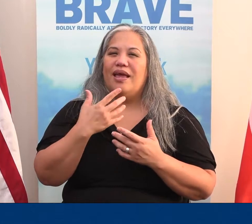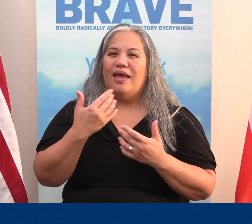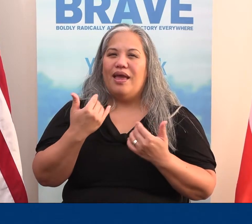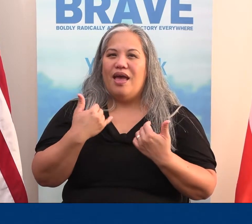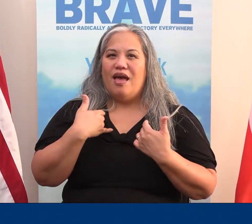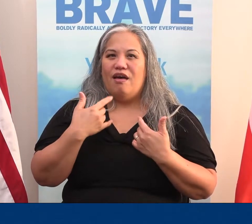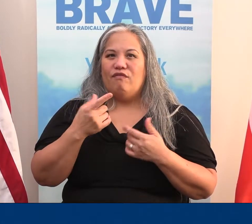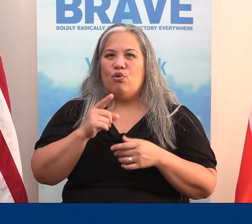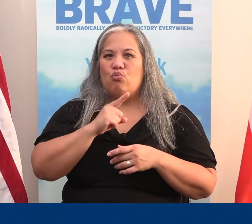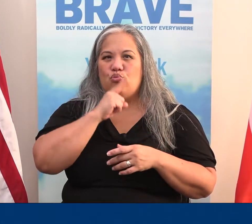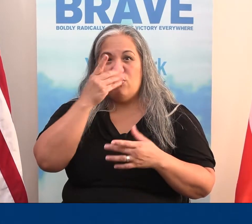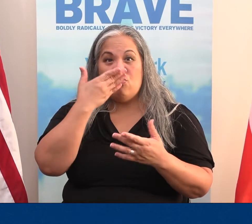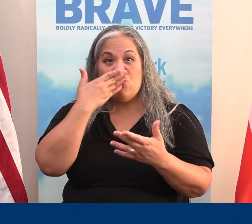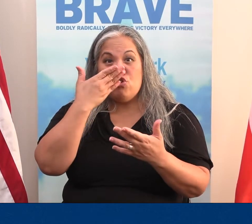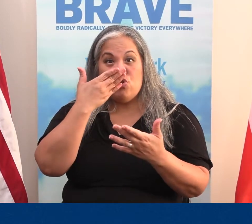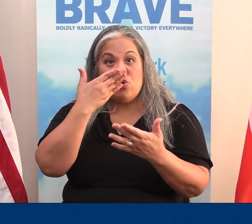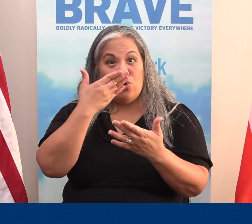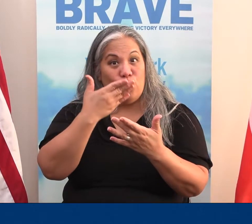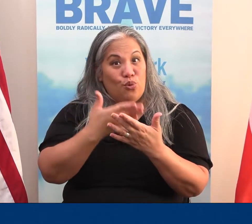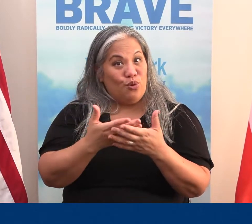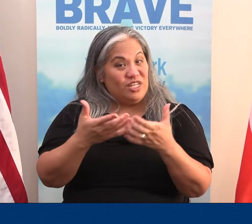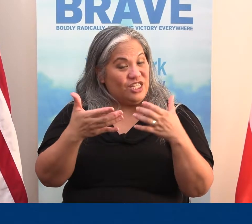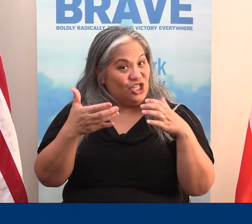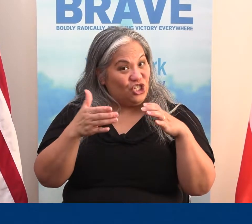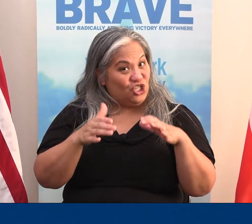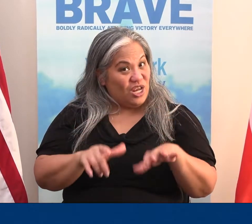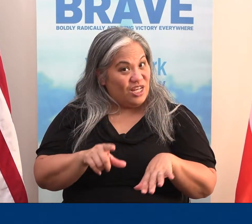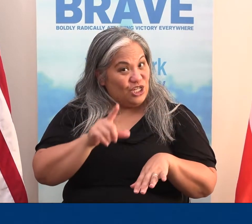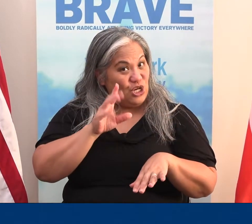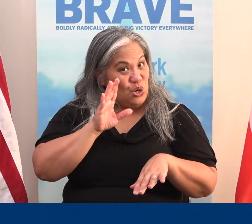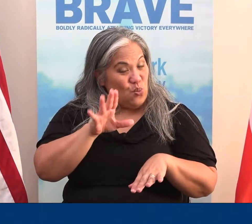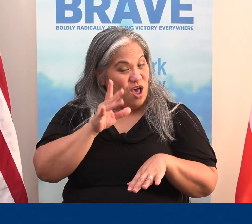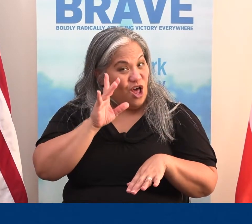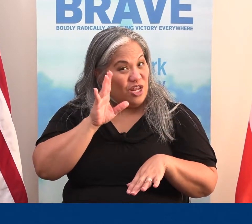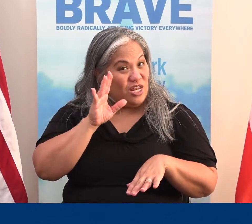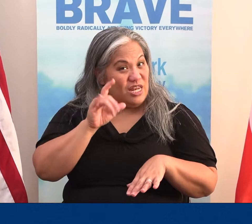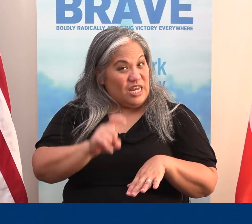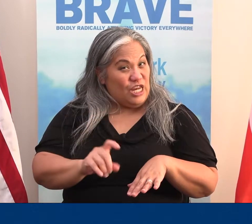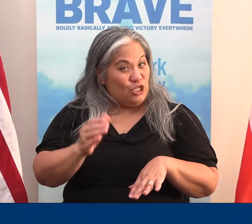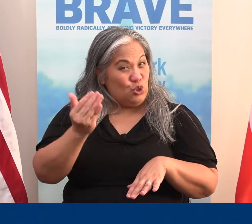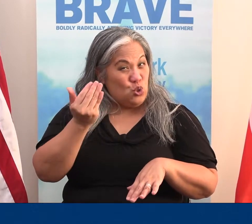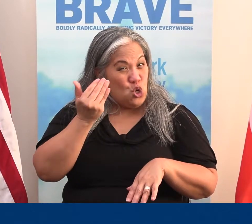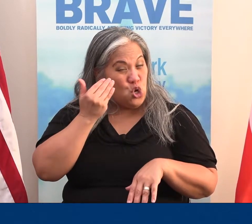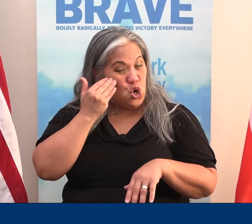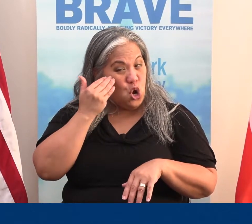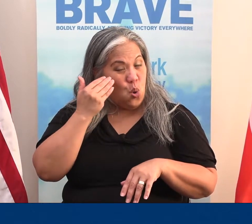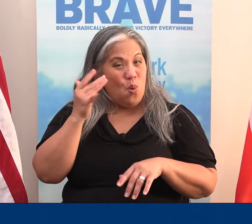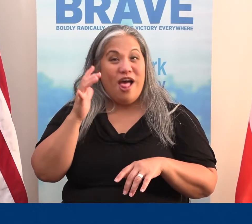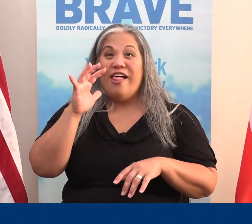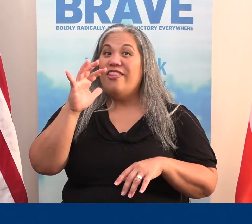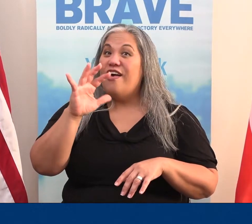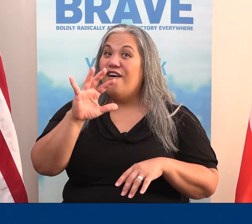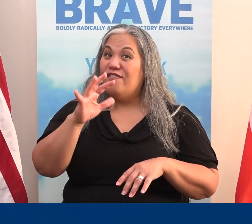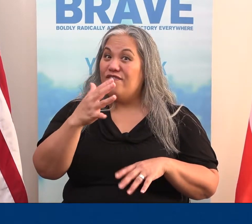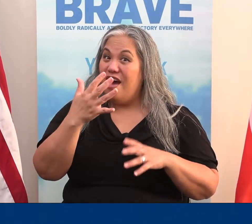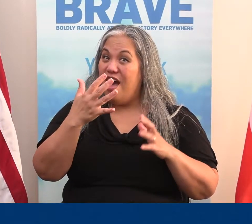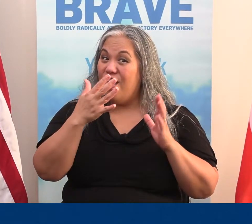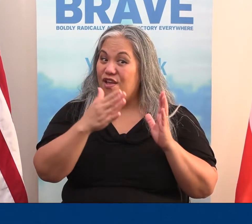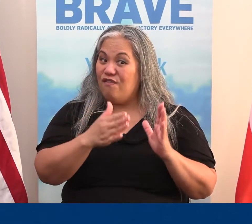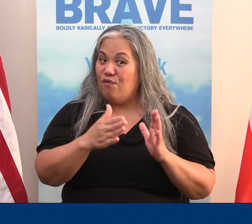I would say there would be a real good chance that you would need to know the